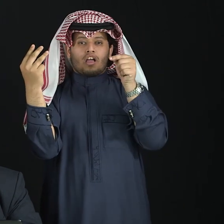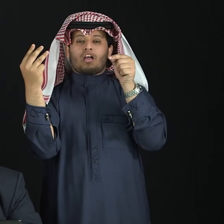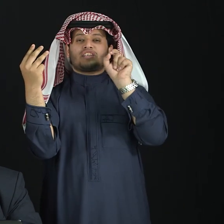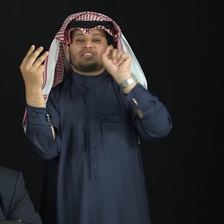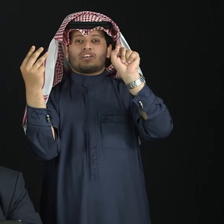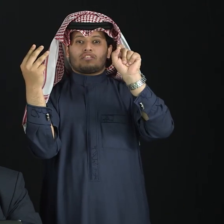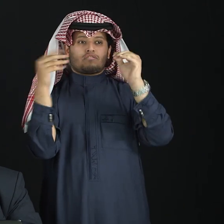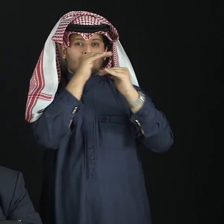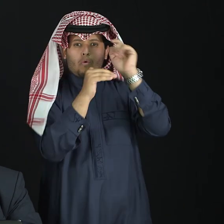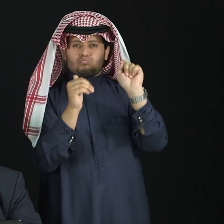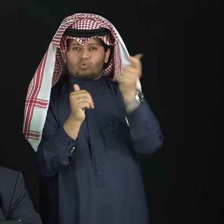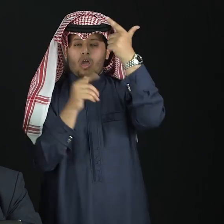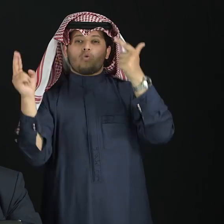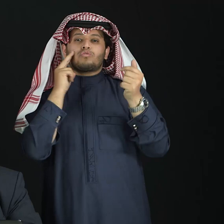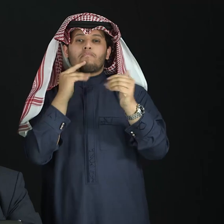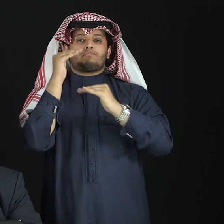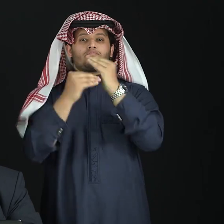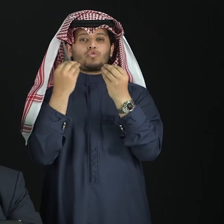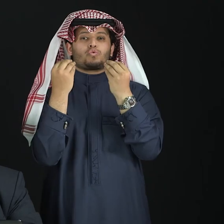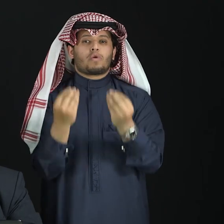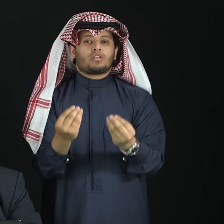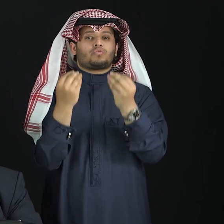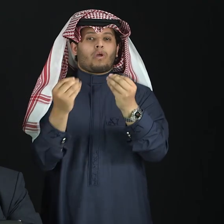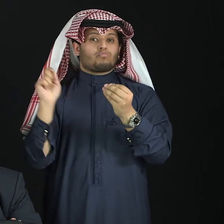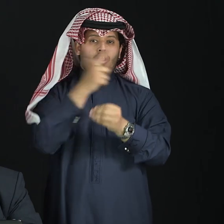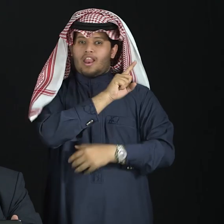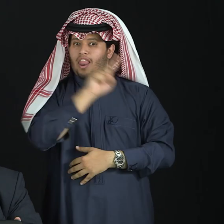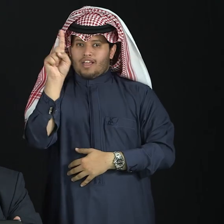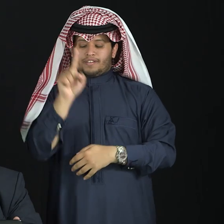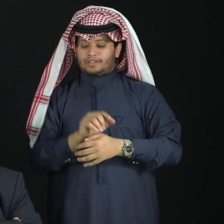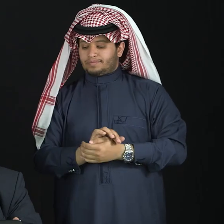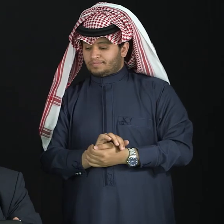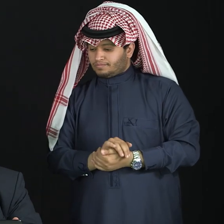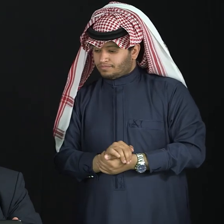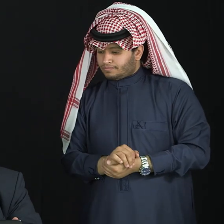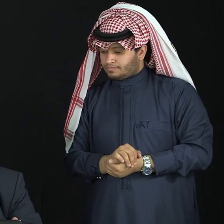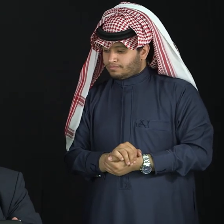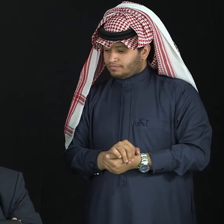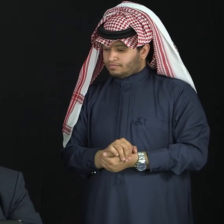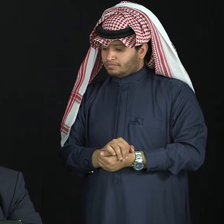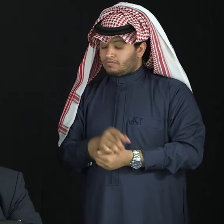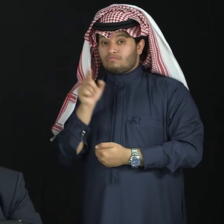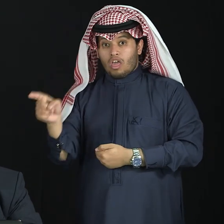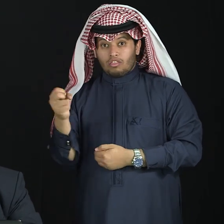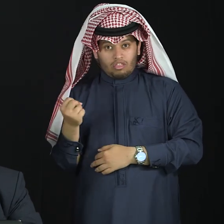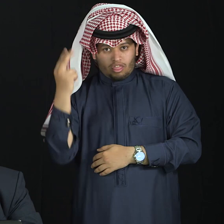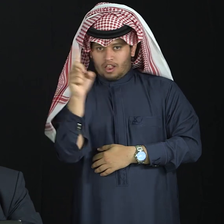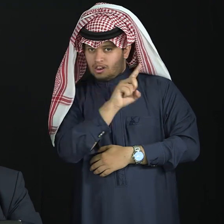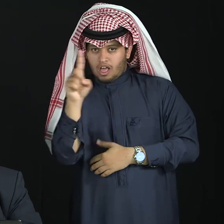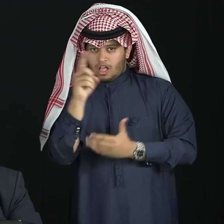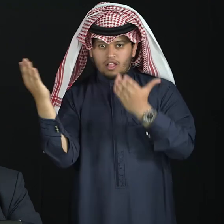Generally speaking, then, the hearing students may develop their reading skills, yes,